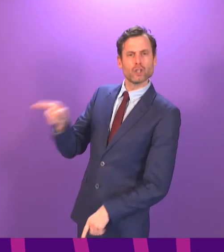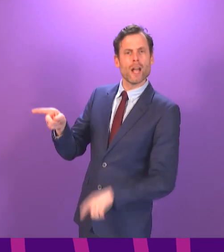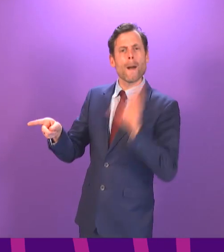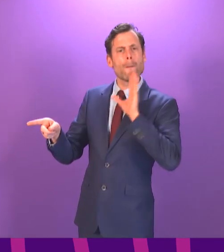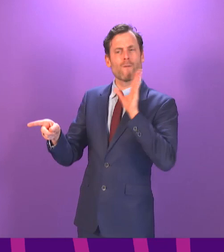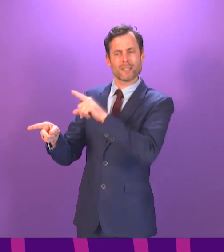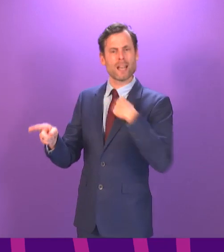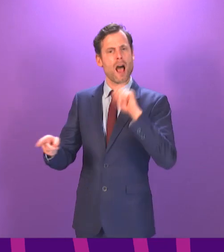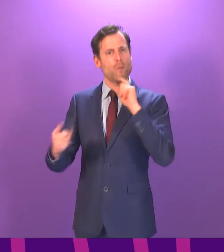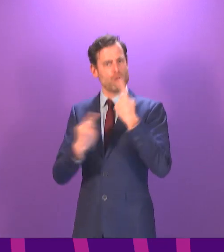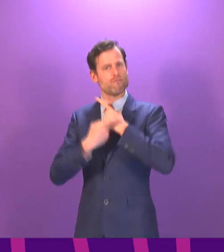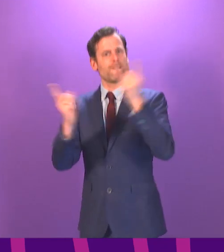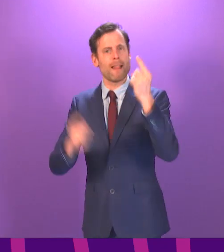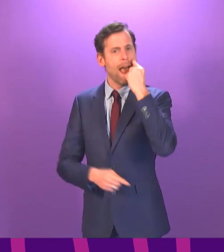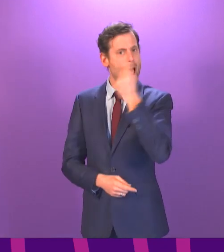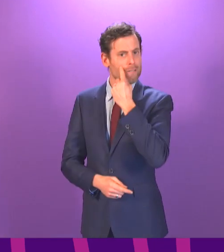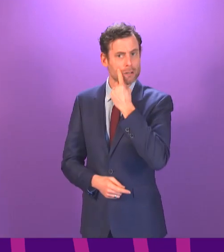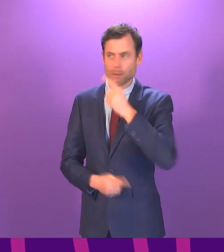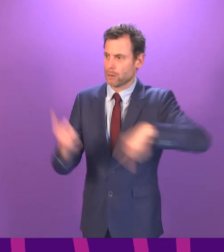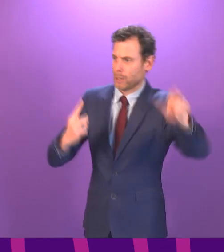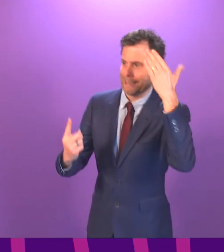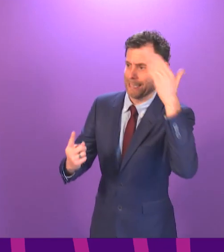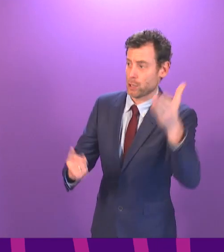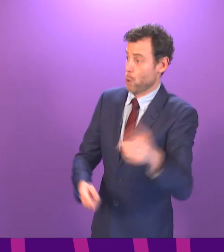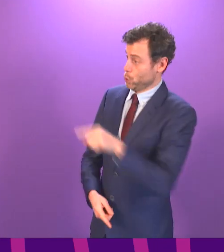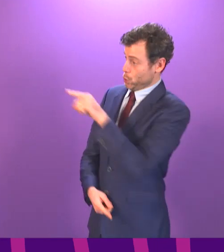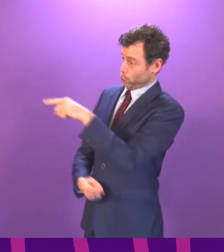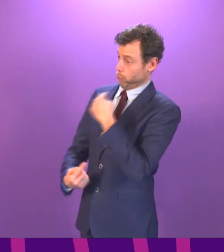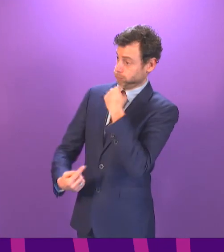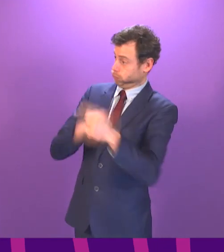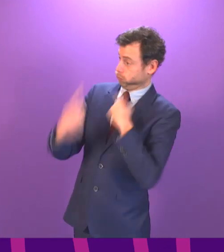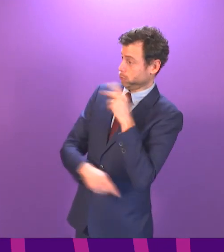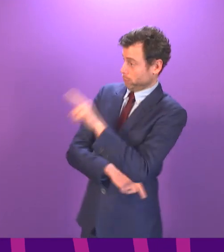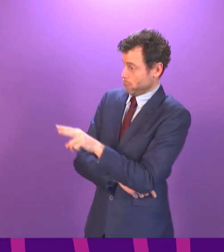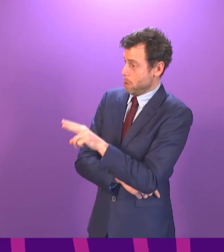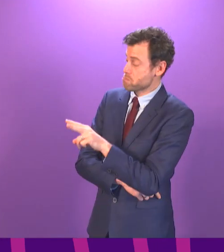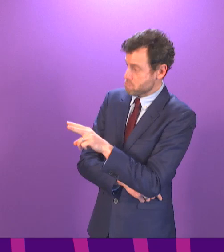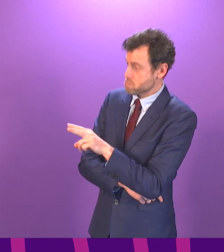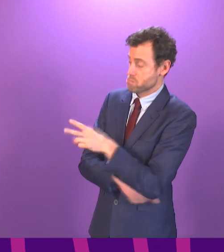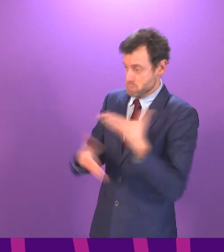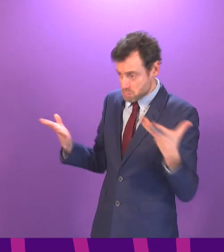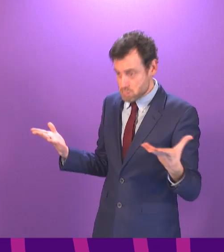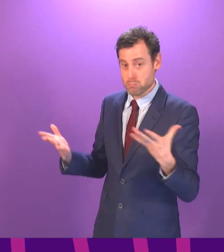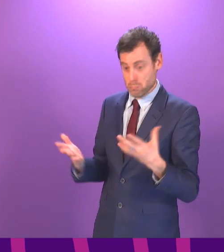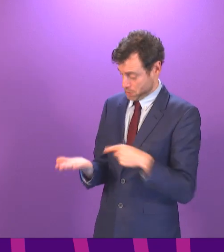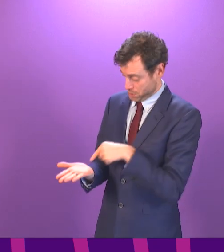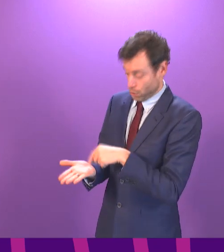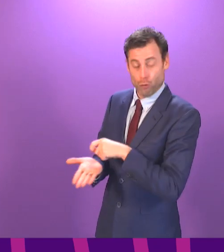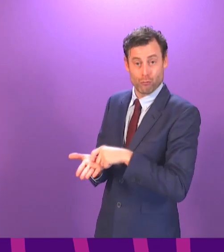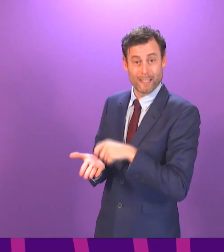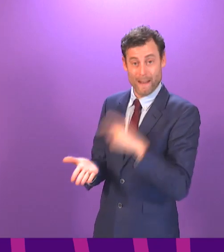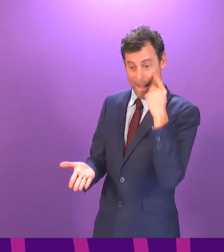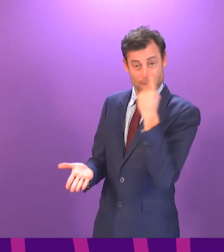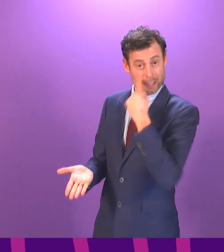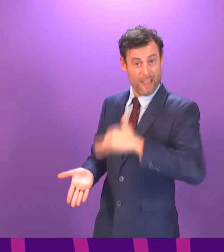otherwise hear. Everything that she's just said, as far as I can recall it, and people can check on my written evidence,